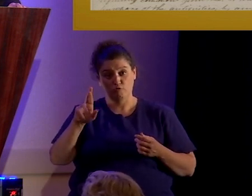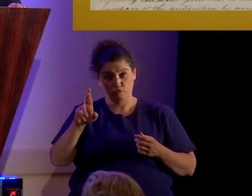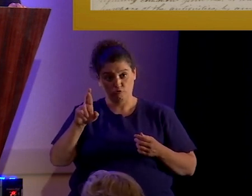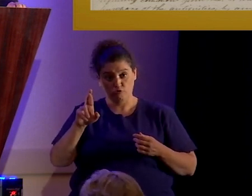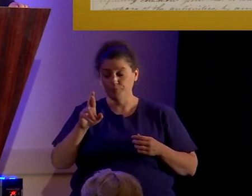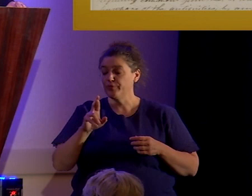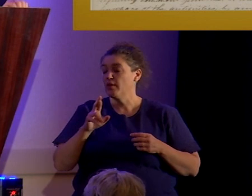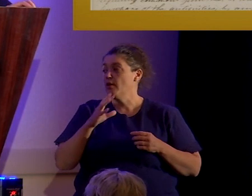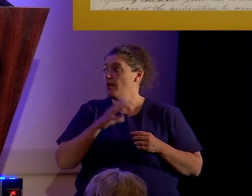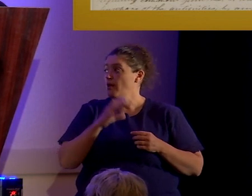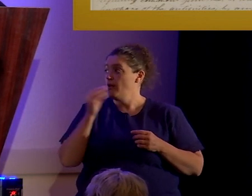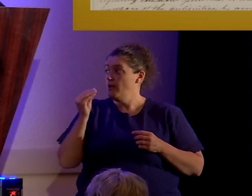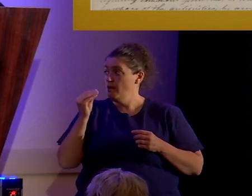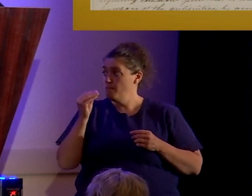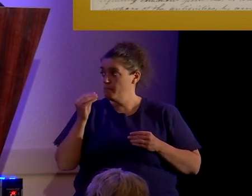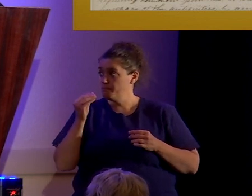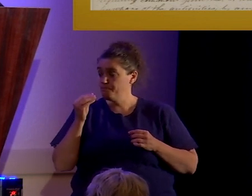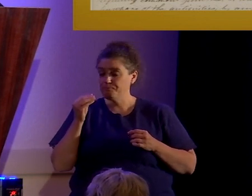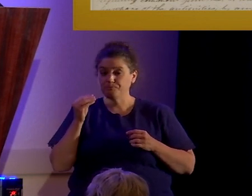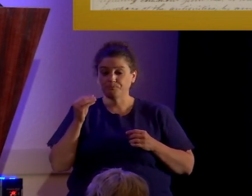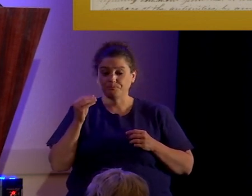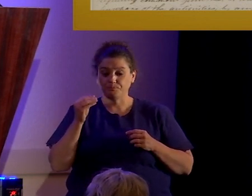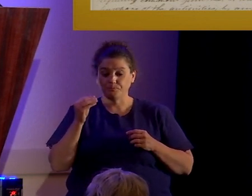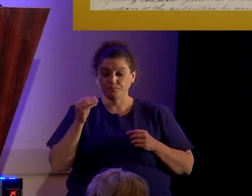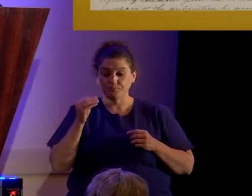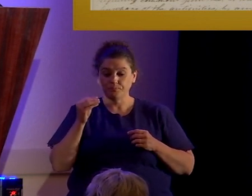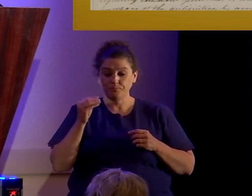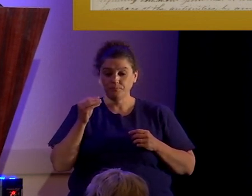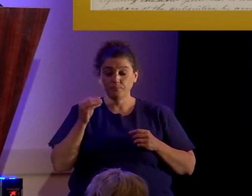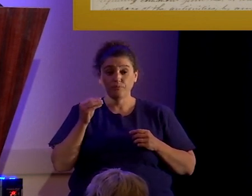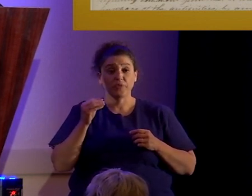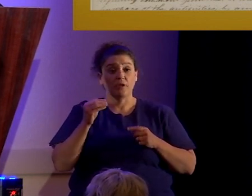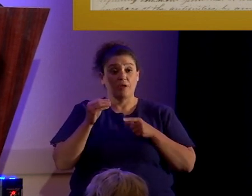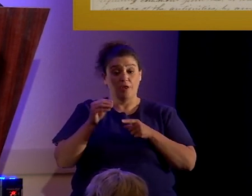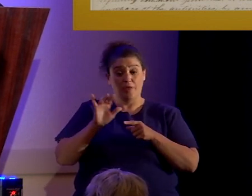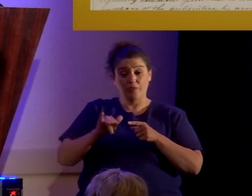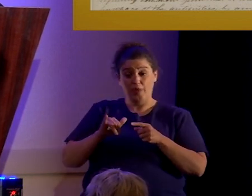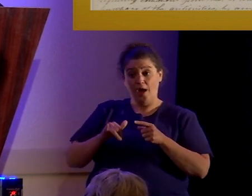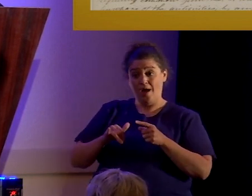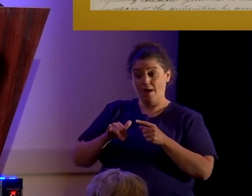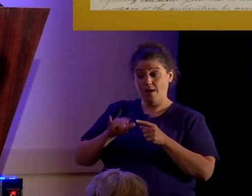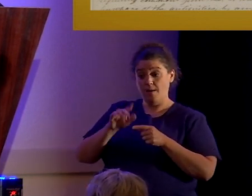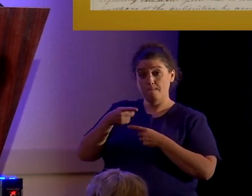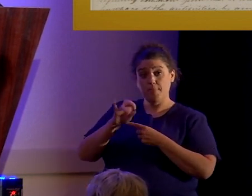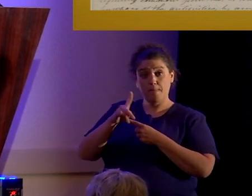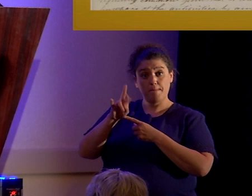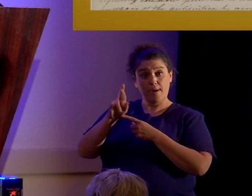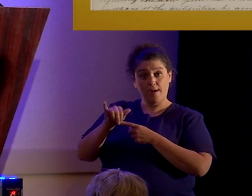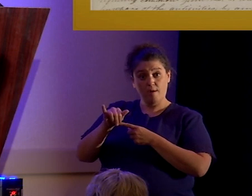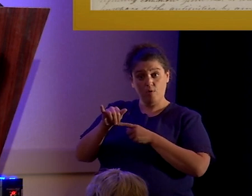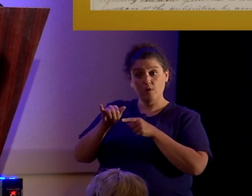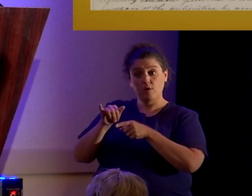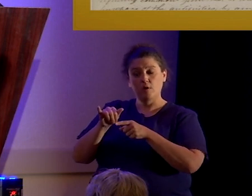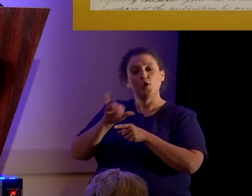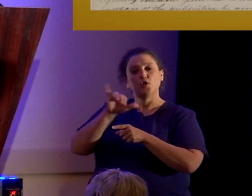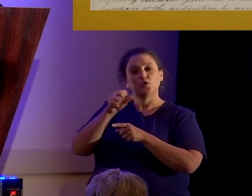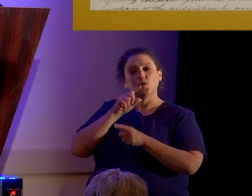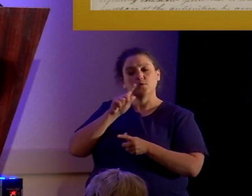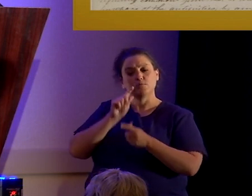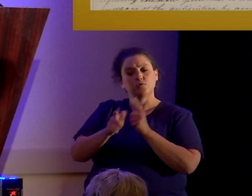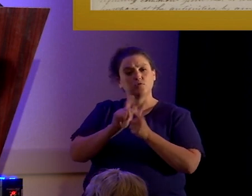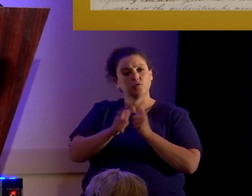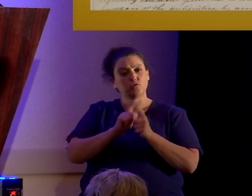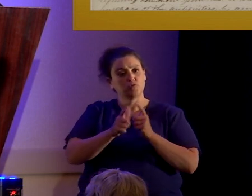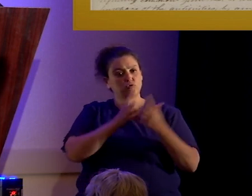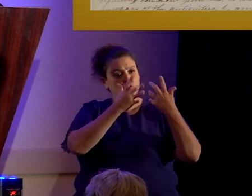is that, uh, uh, Smith's translation of these papyri is in complete accord with